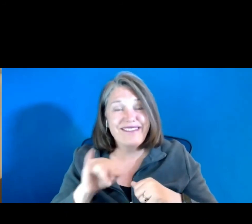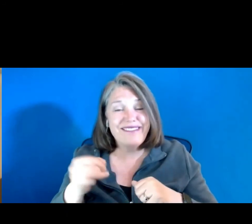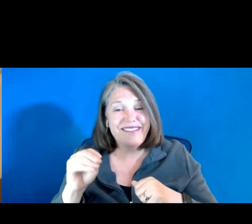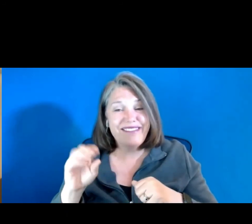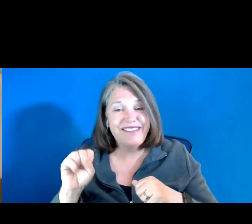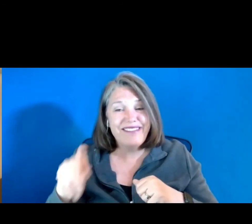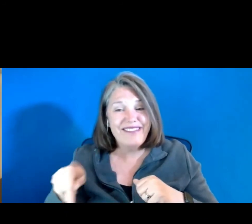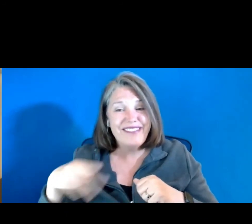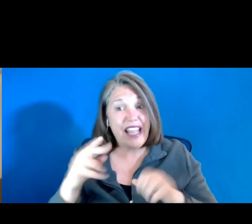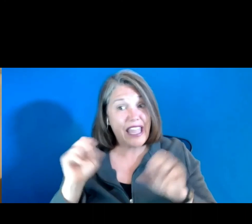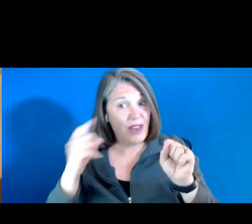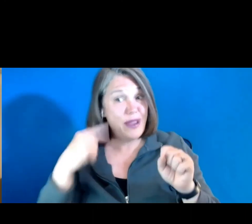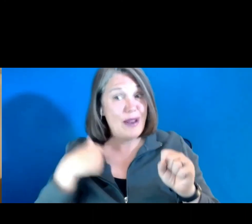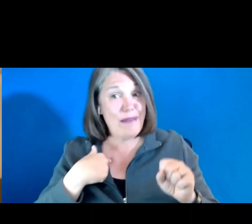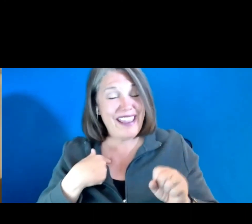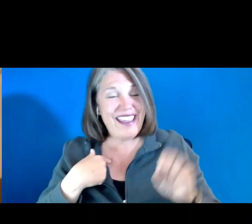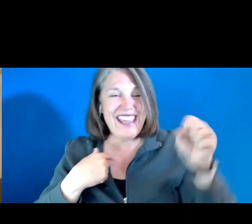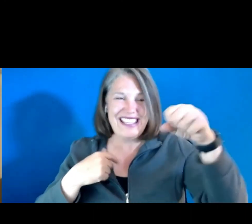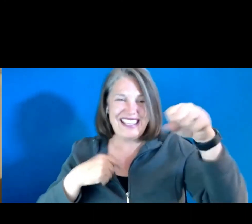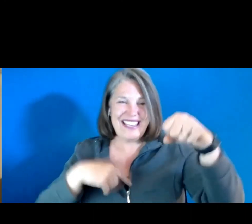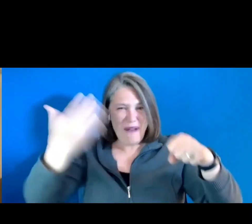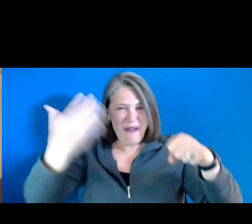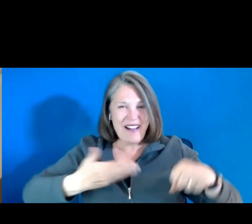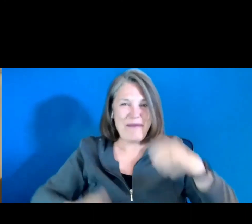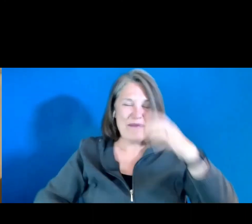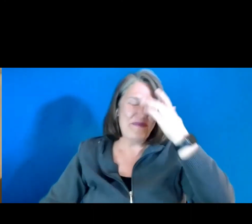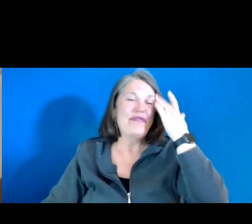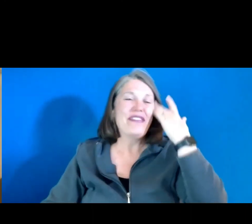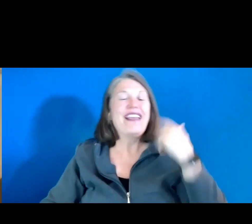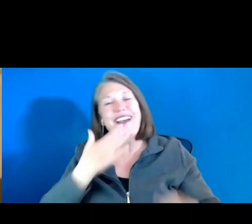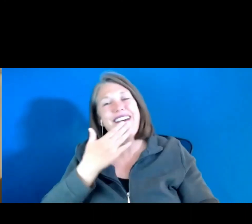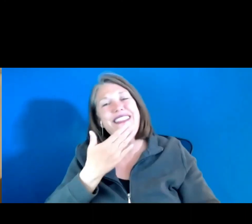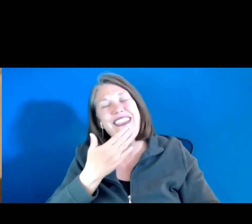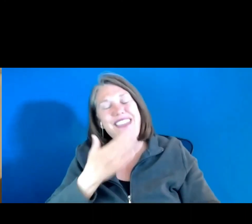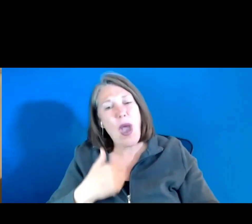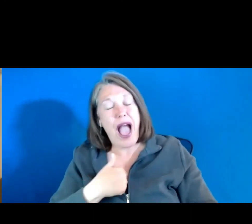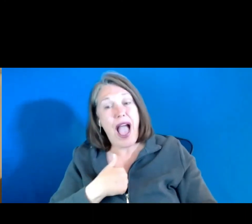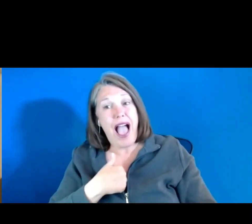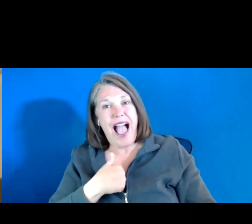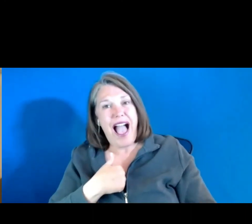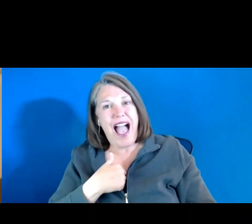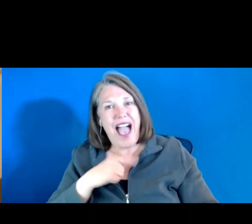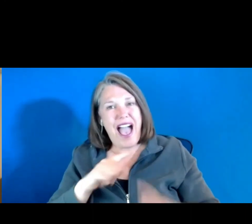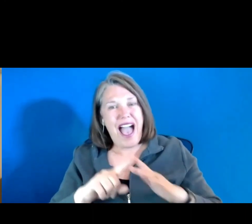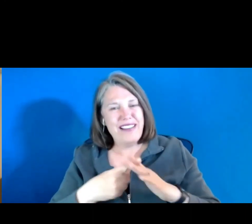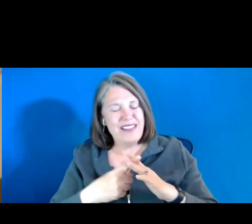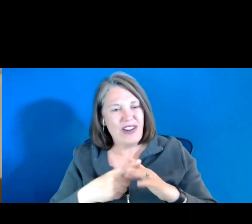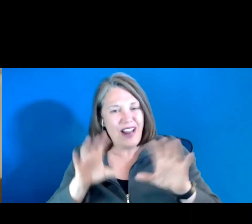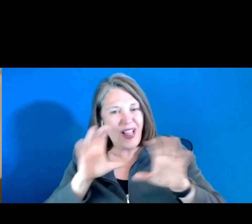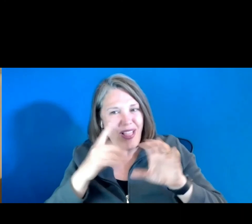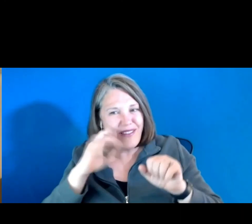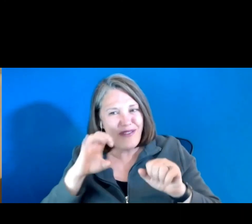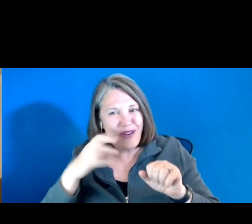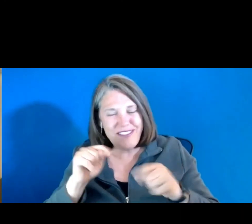Can you hear me now? Absolutely, welcome. Thank you. I was, I started to look for the chat to type in the question.